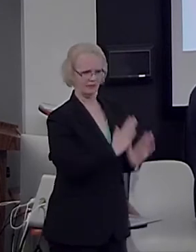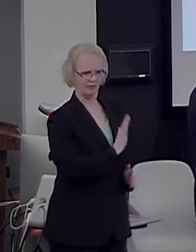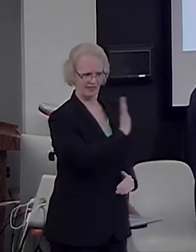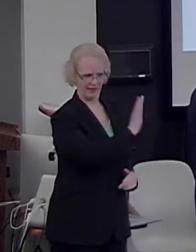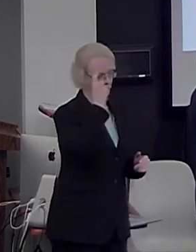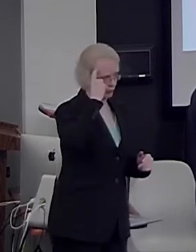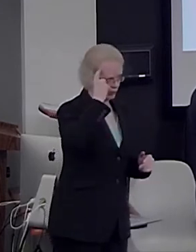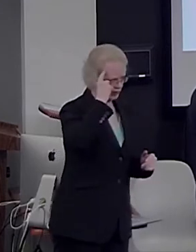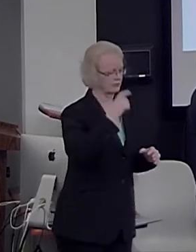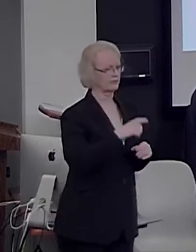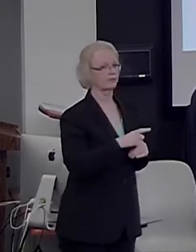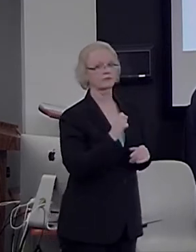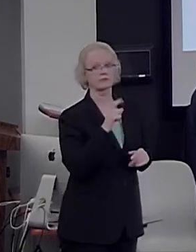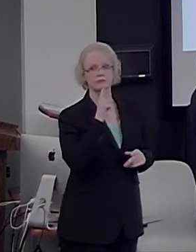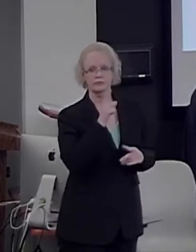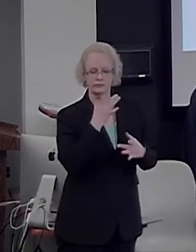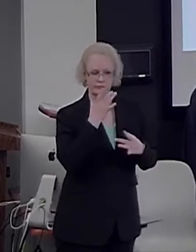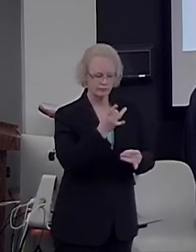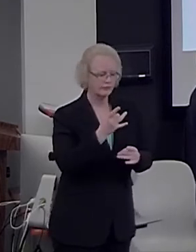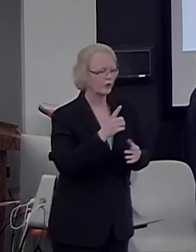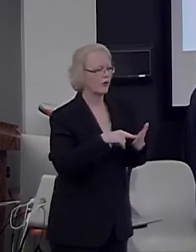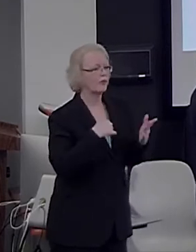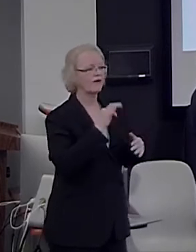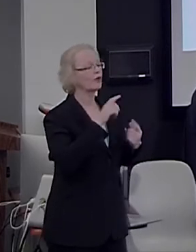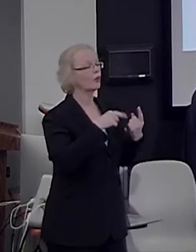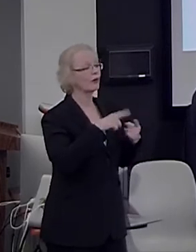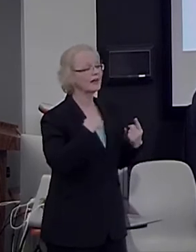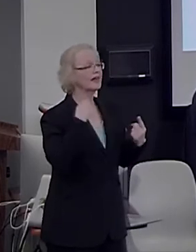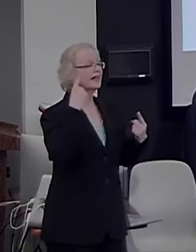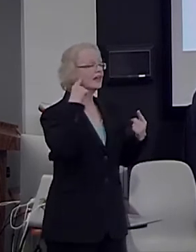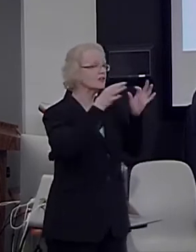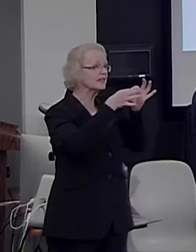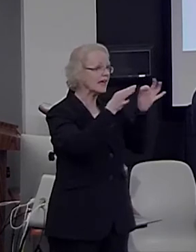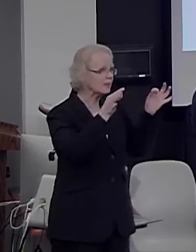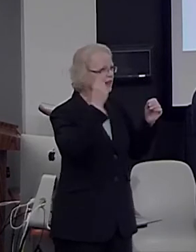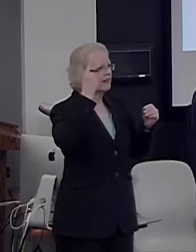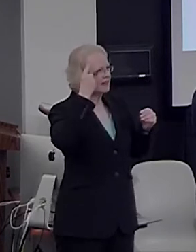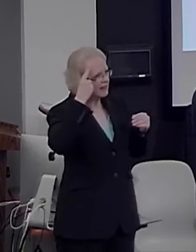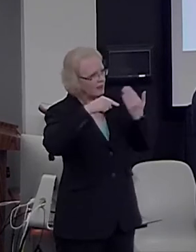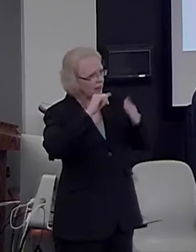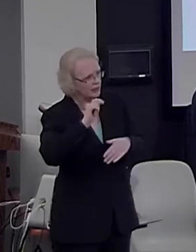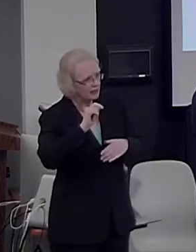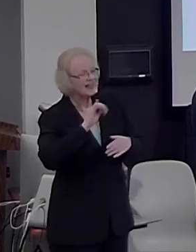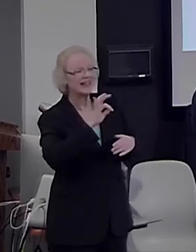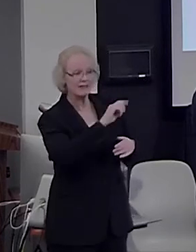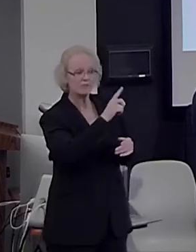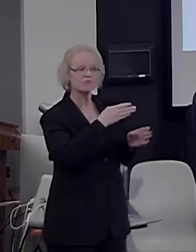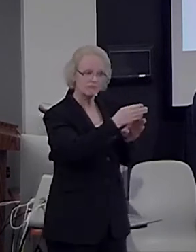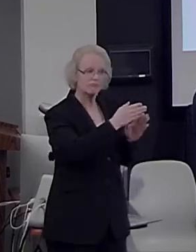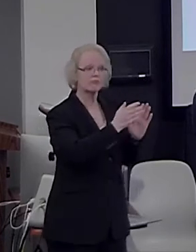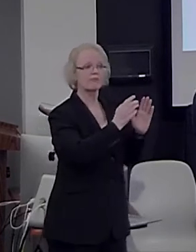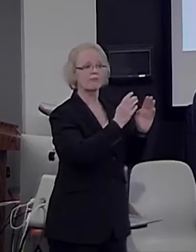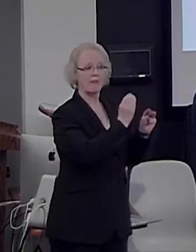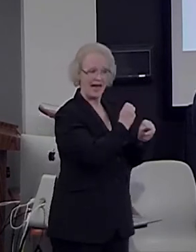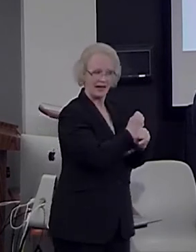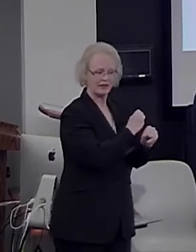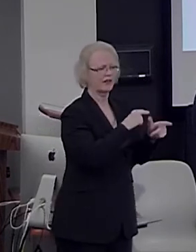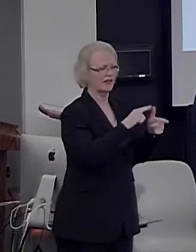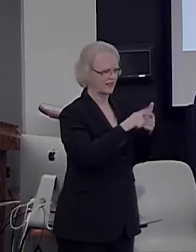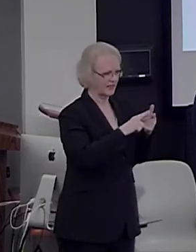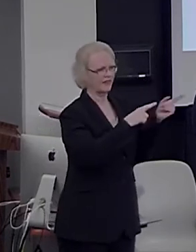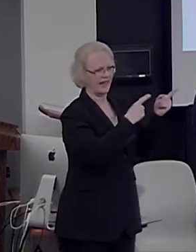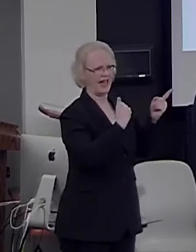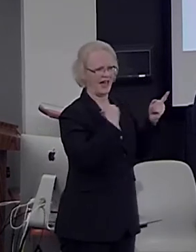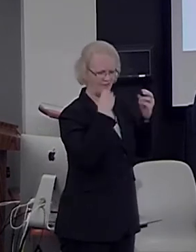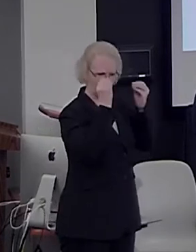extremely clear. When you listen to the statements and you begin to think about them, if they are in mathematics, a whole network shows